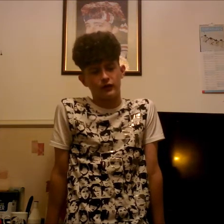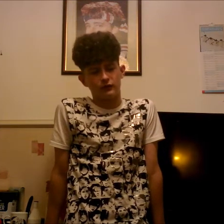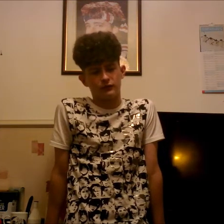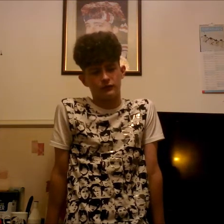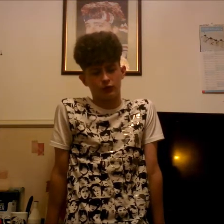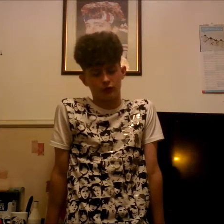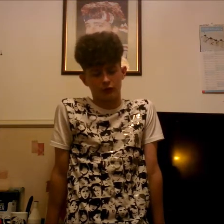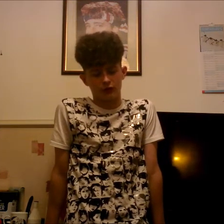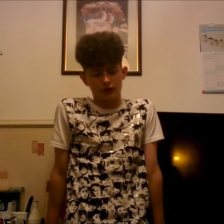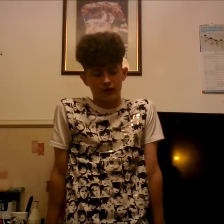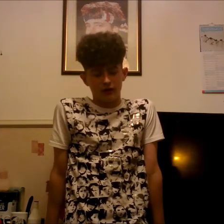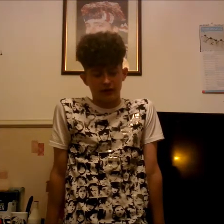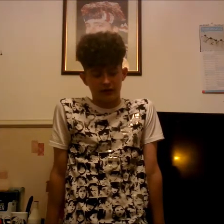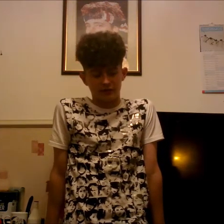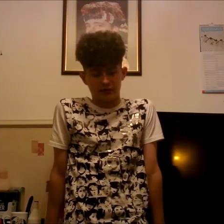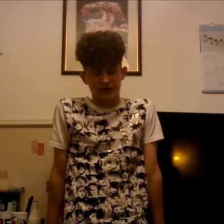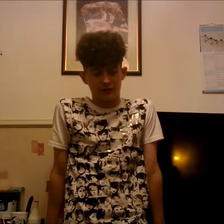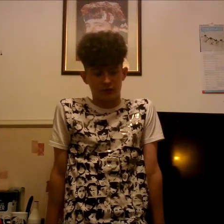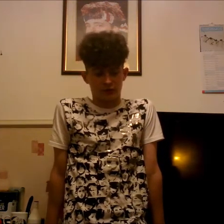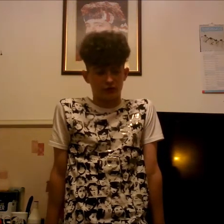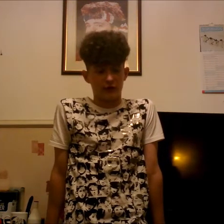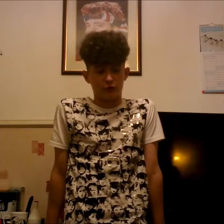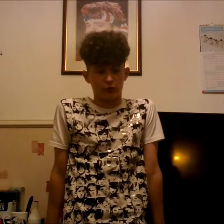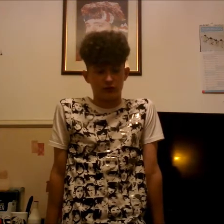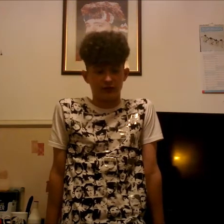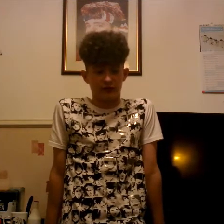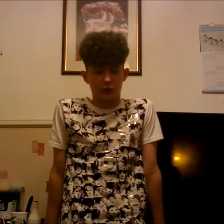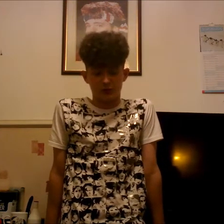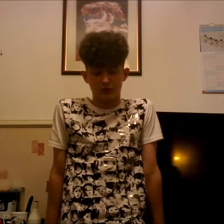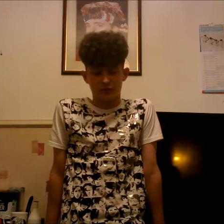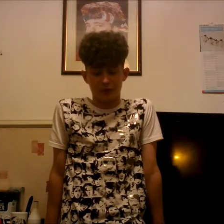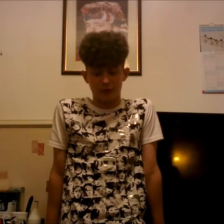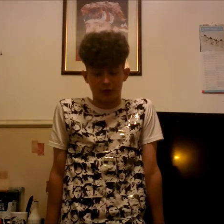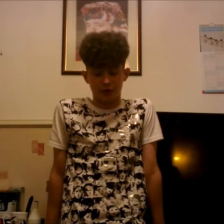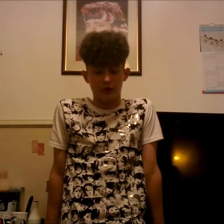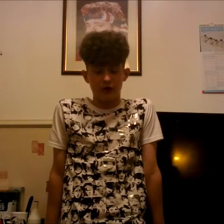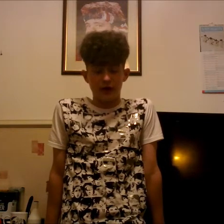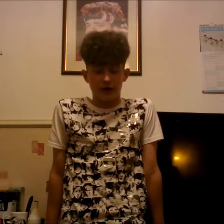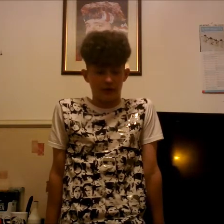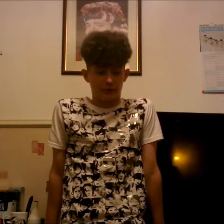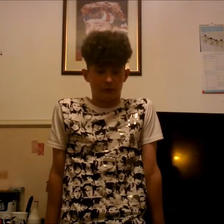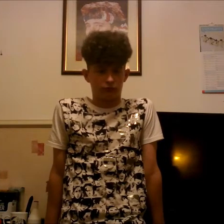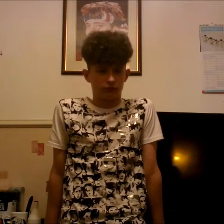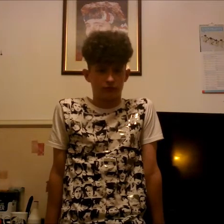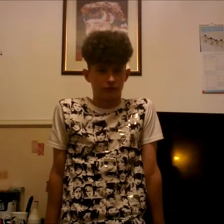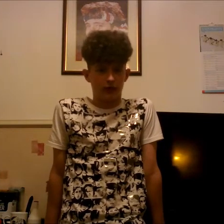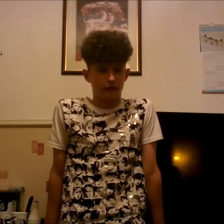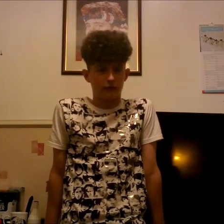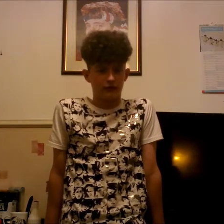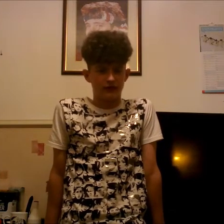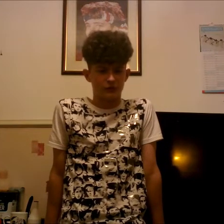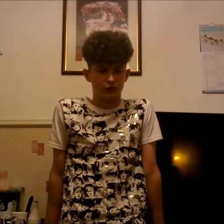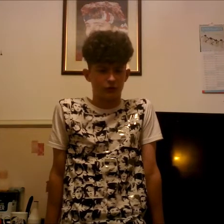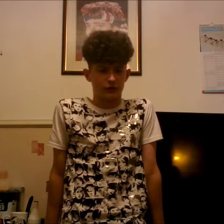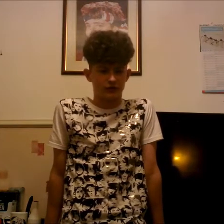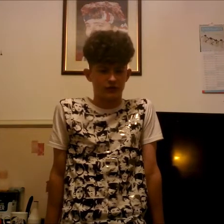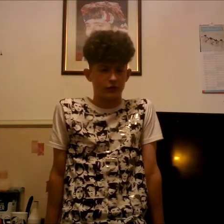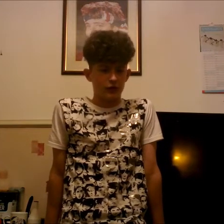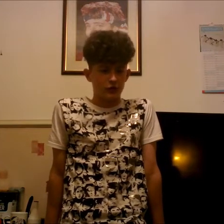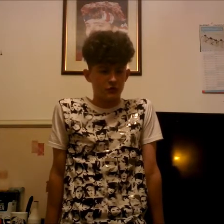we're not going to my friend's house i just driving you straight to the hospital you brought your arm and my face went chocolate i was like no